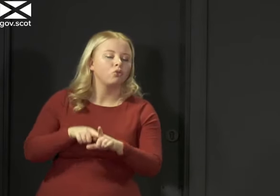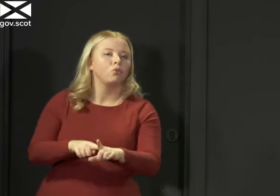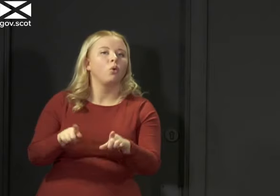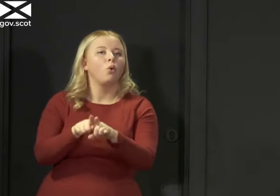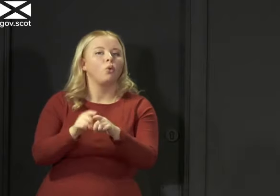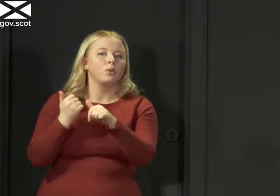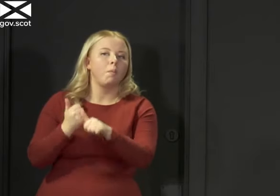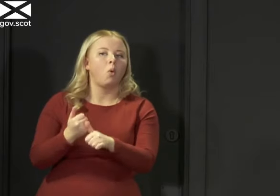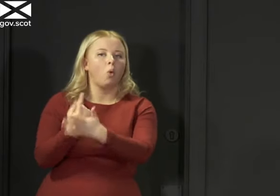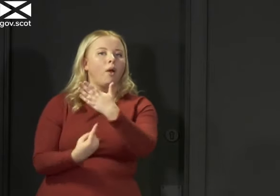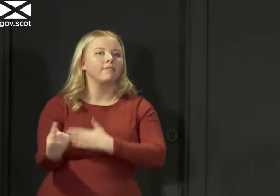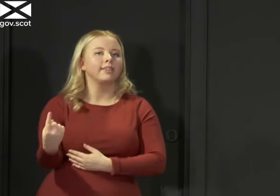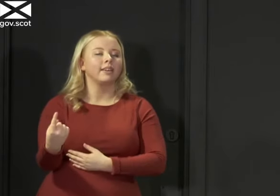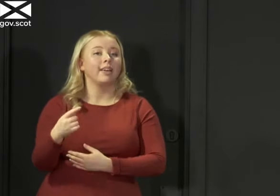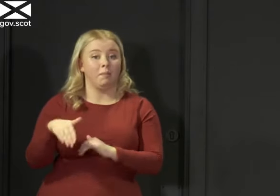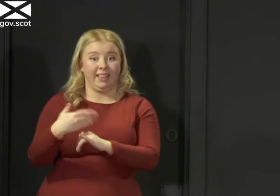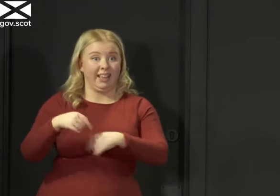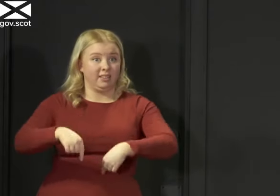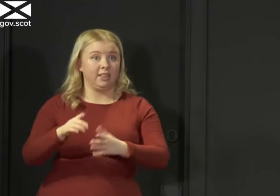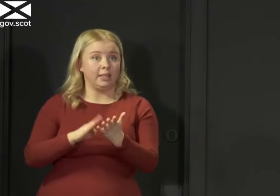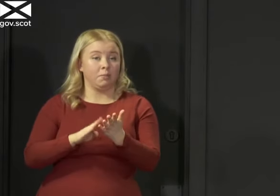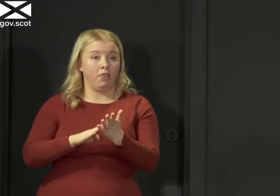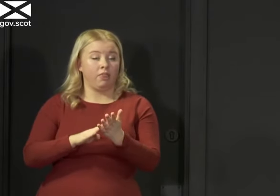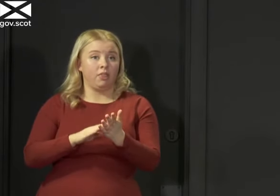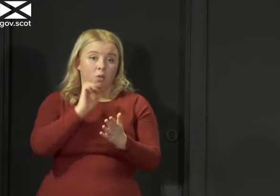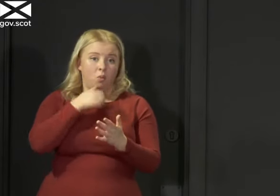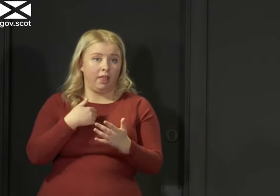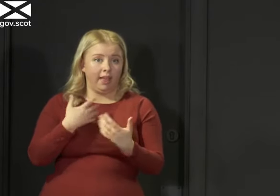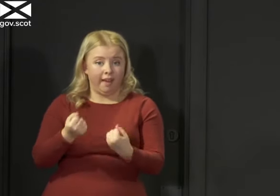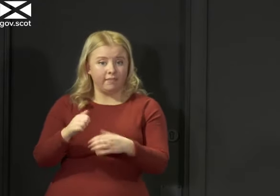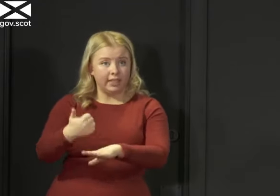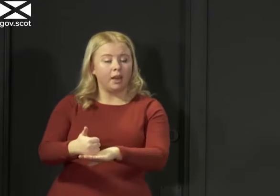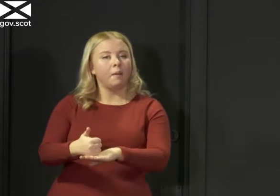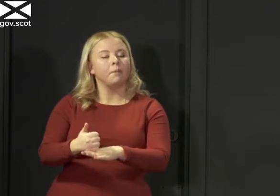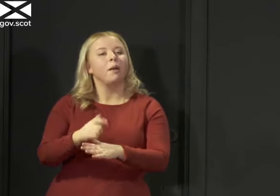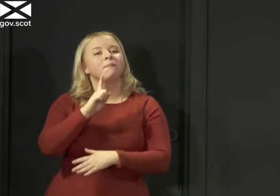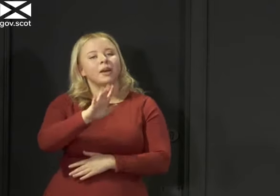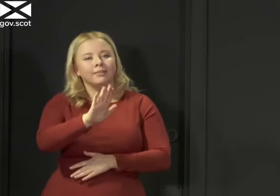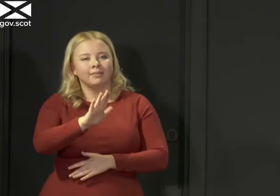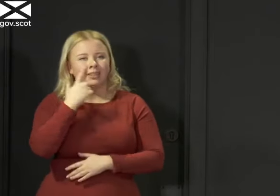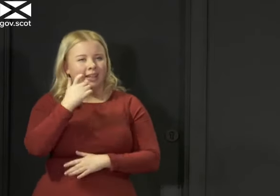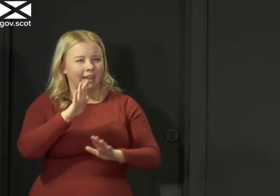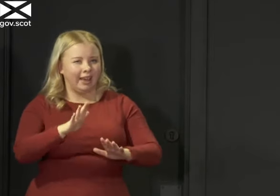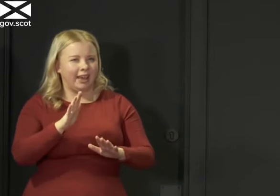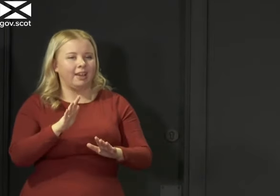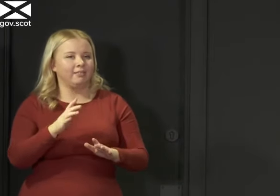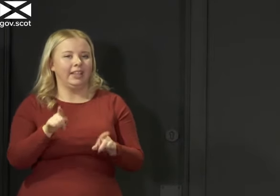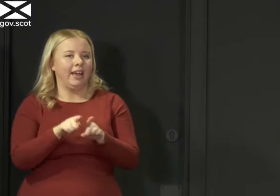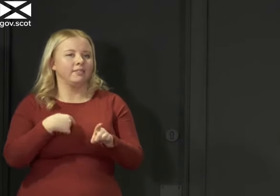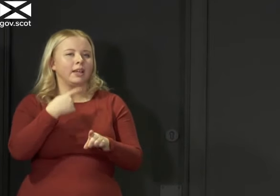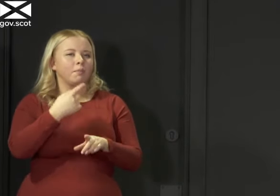isolation. By the end of this month, it will allow us to make a shift into that. But I would caution against, as I've said before,